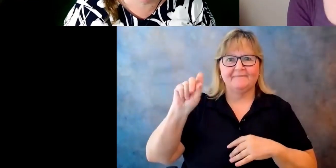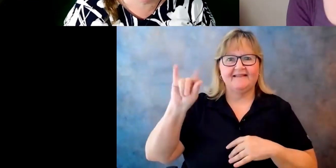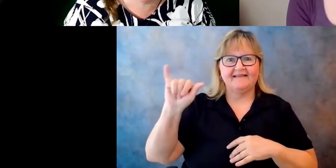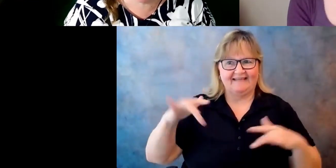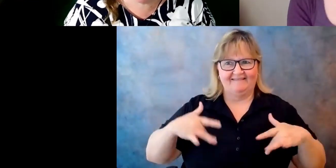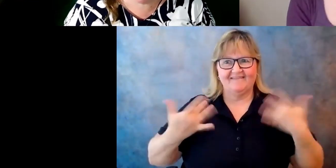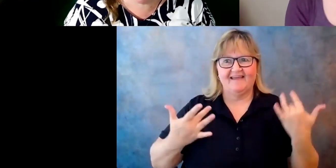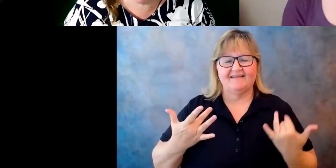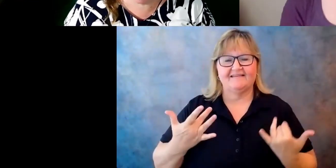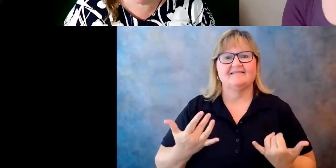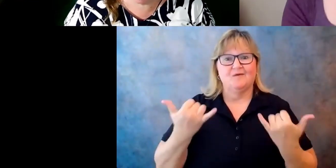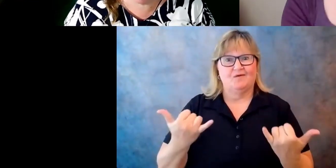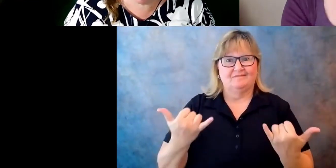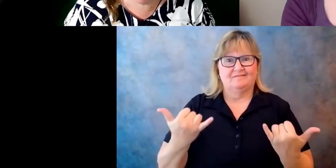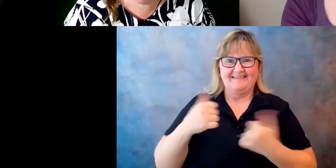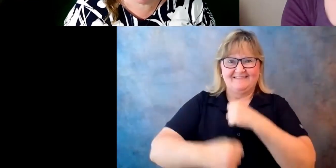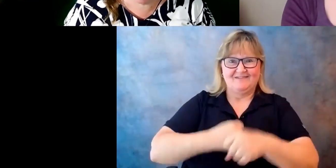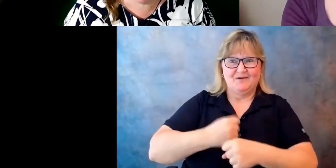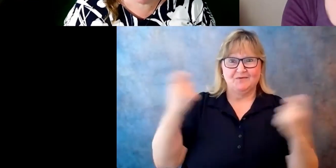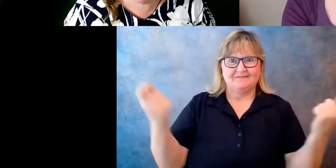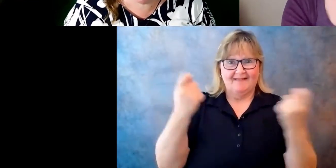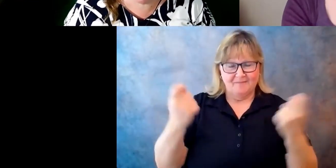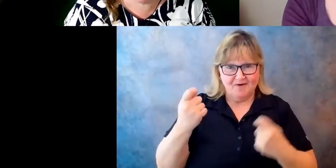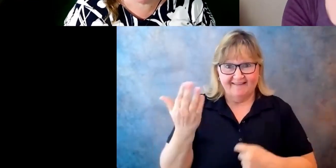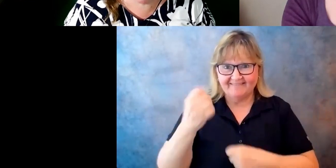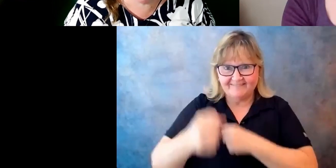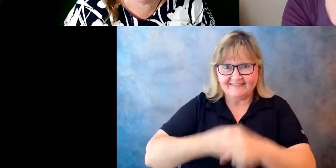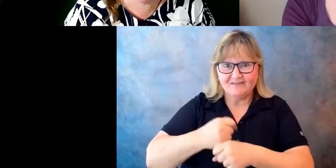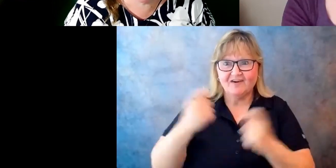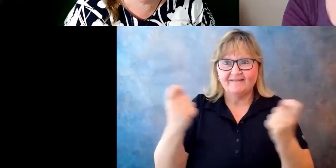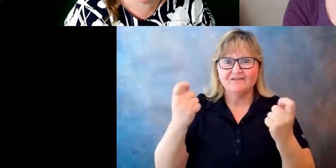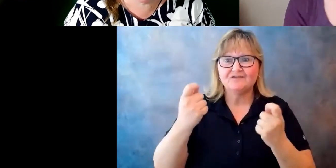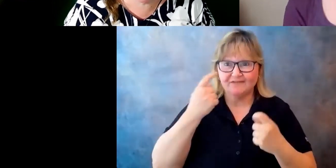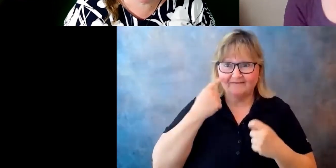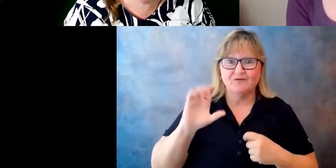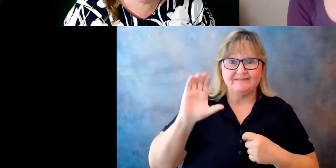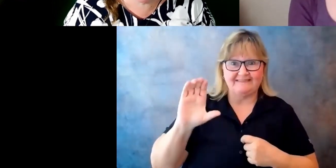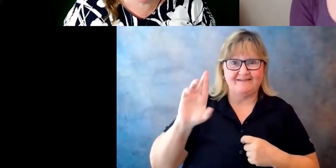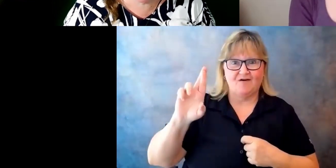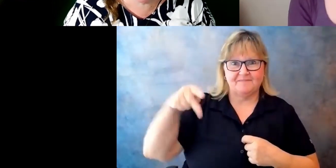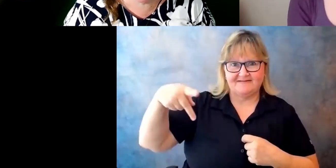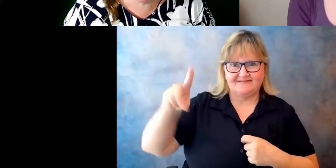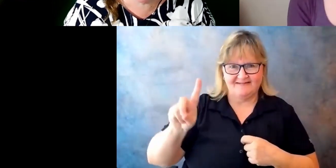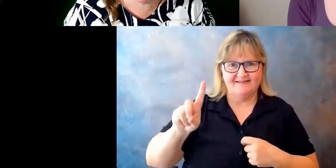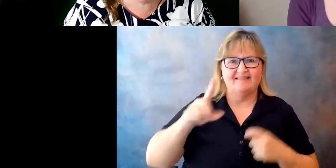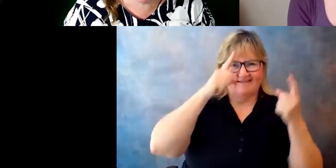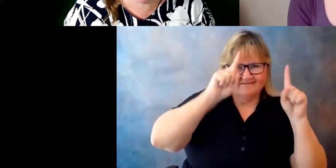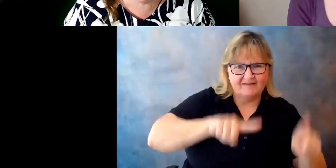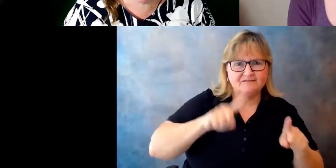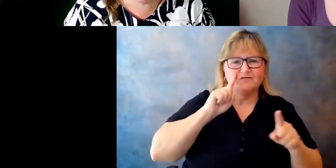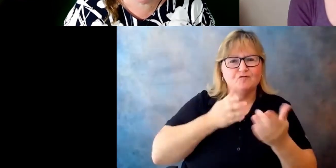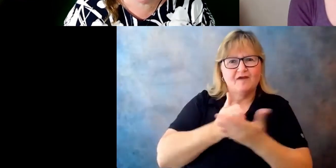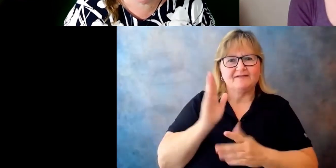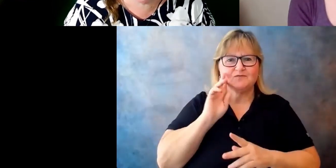Nations Convention on the Rights of Persons with Disabilities, the CRPD, the only international treaty